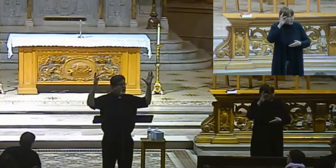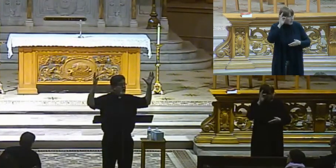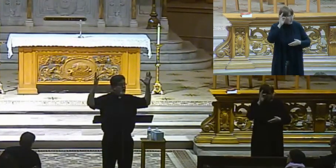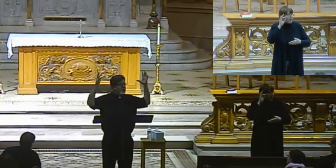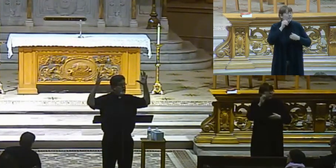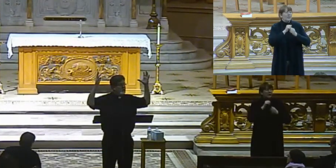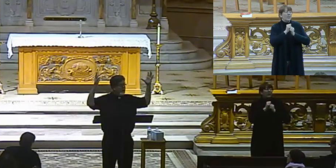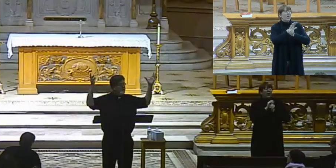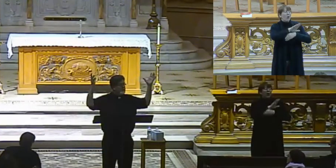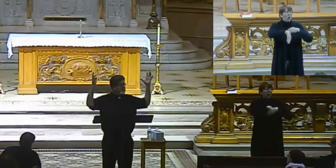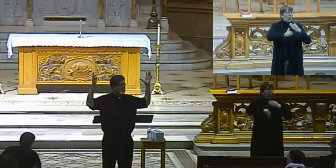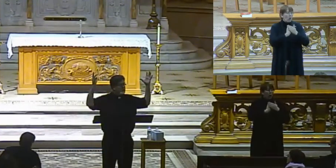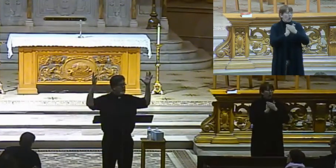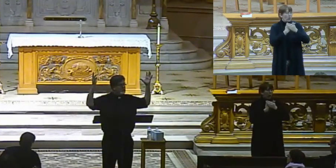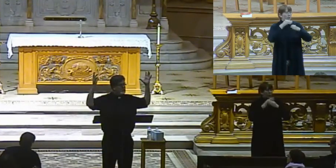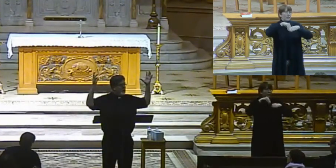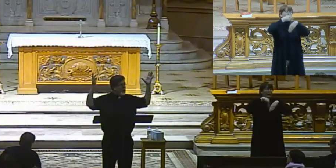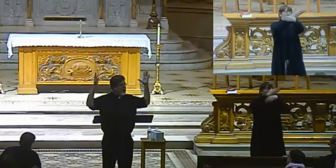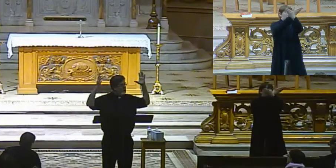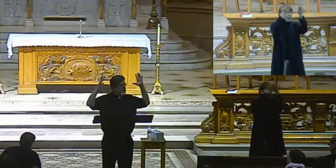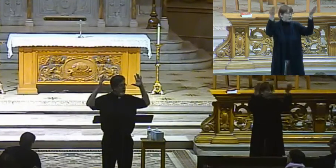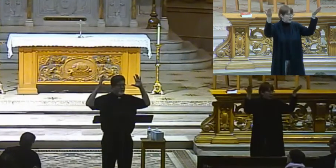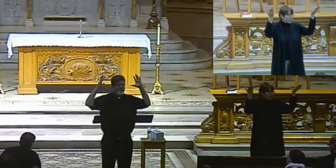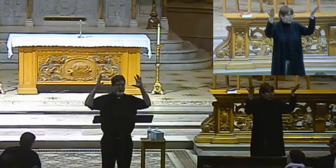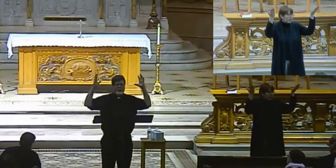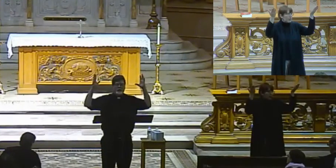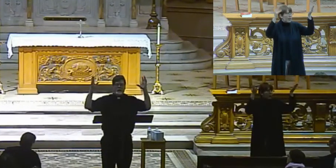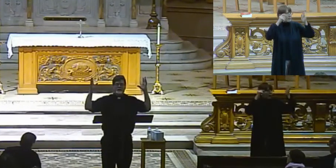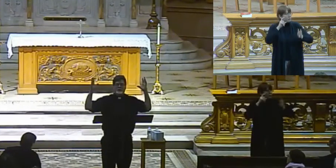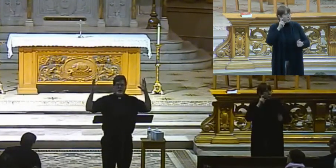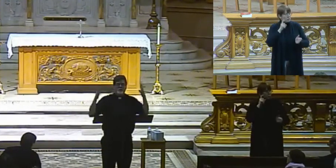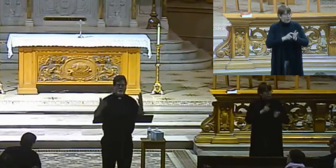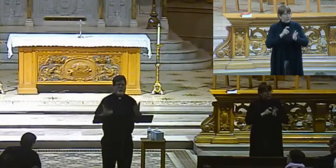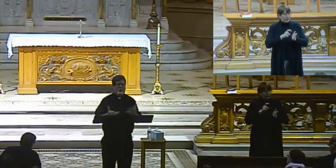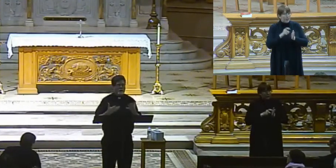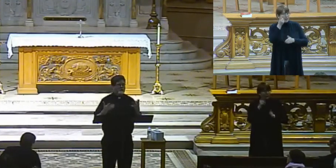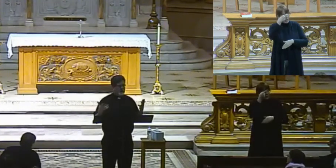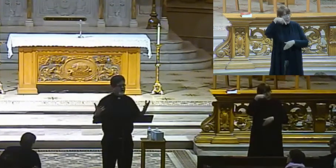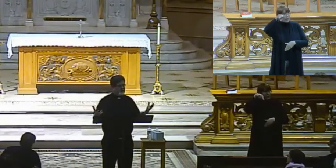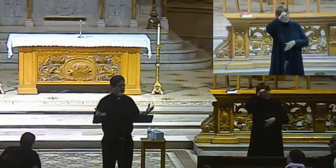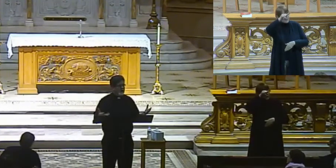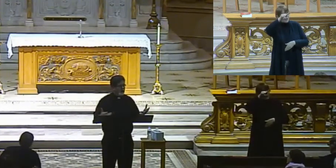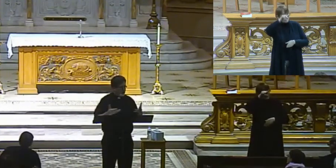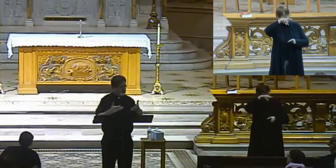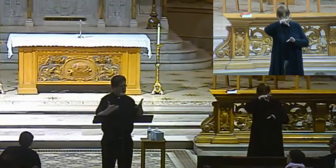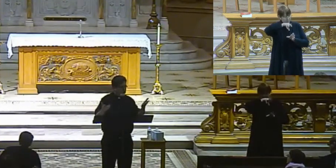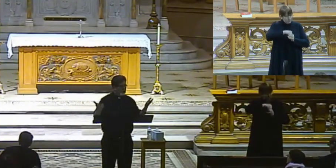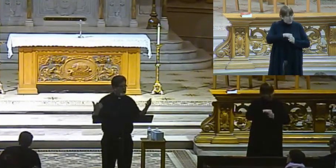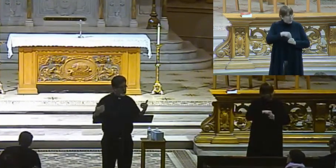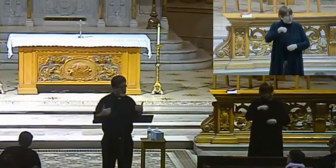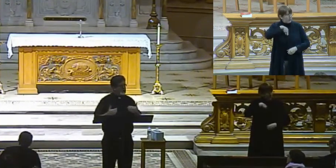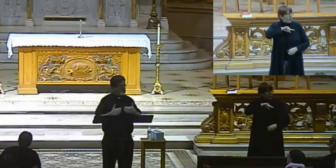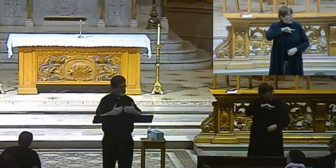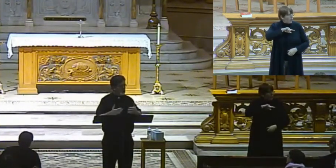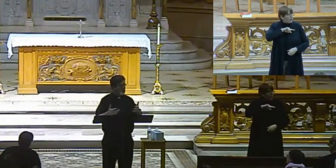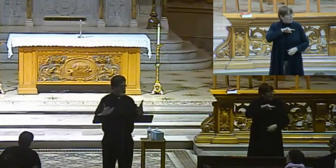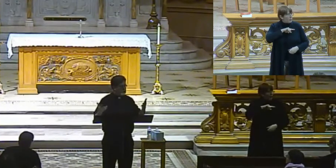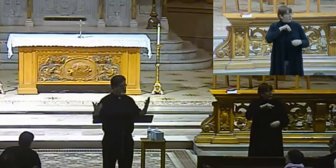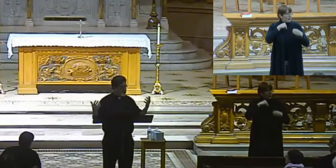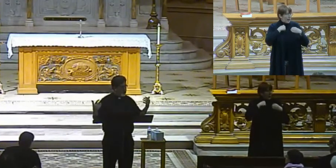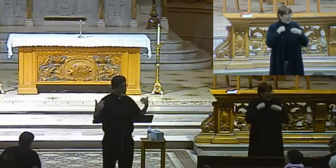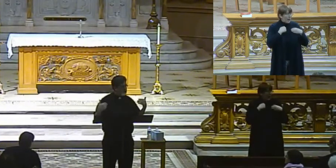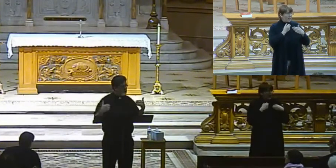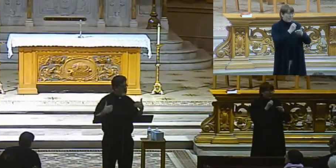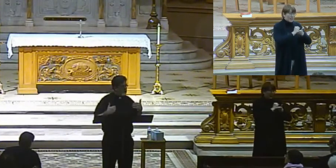who are in heaven, you know, and we recognize that they were part of us, all right, and that there are saints in the